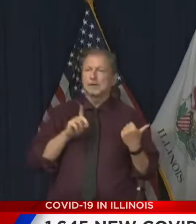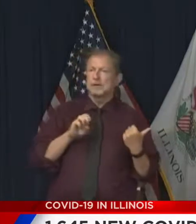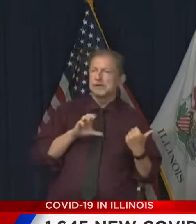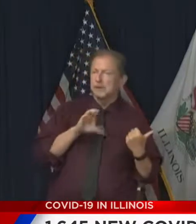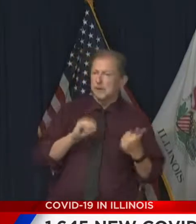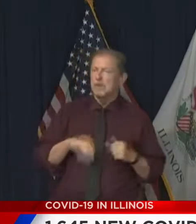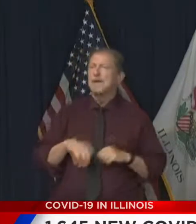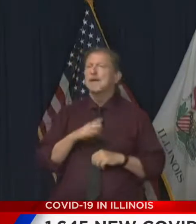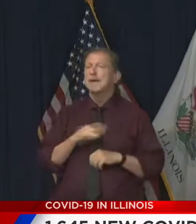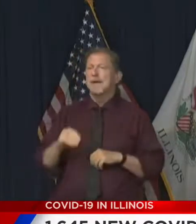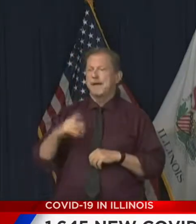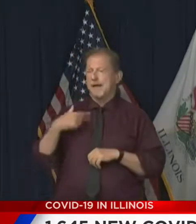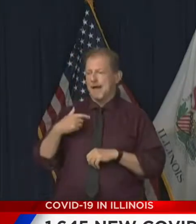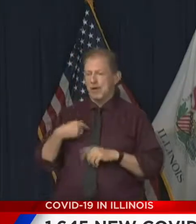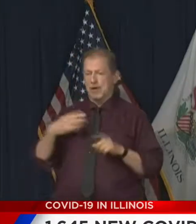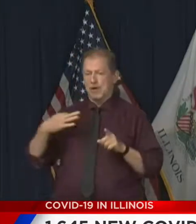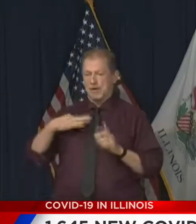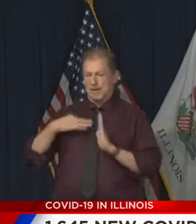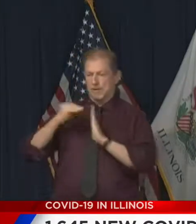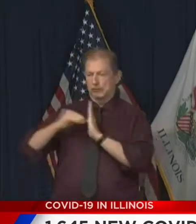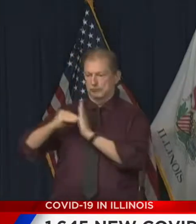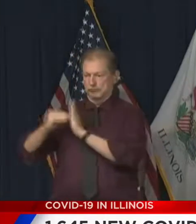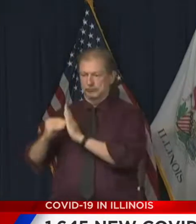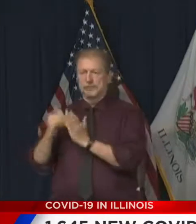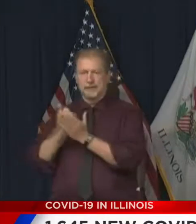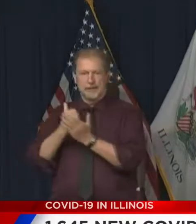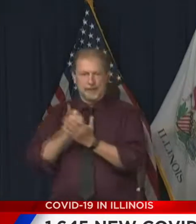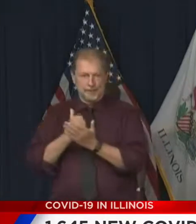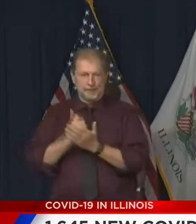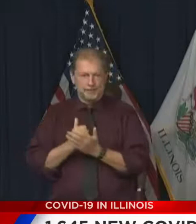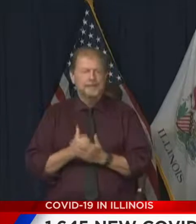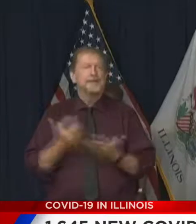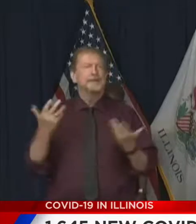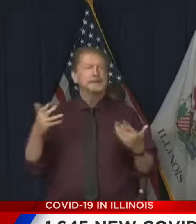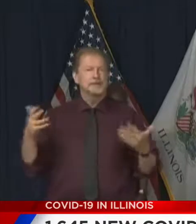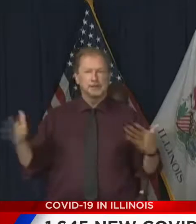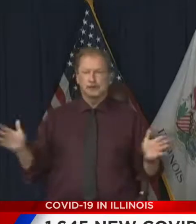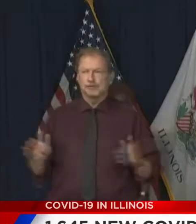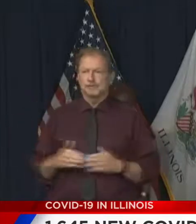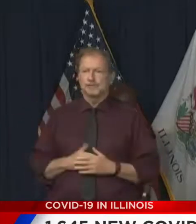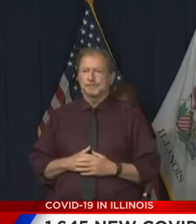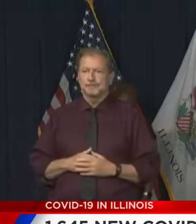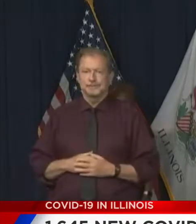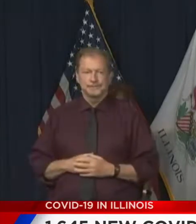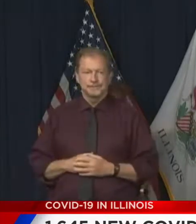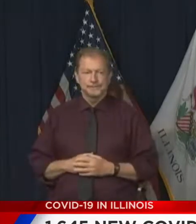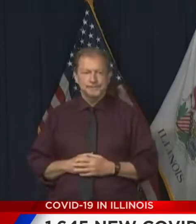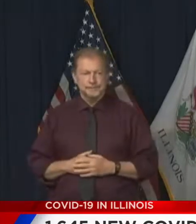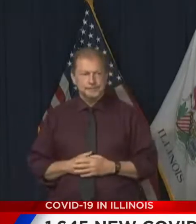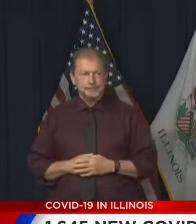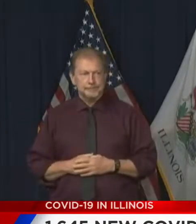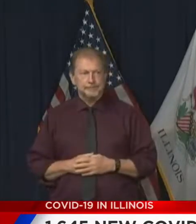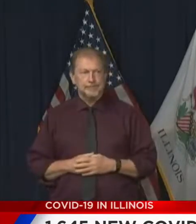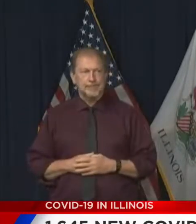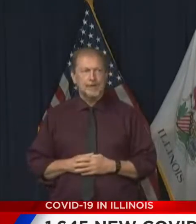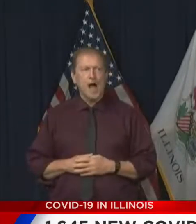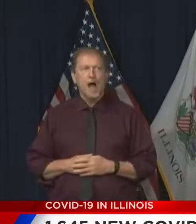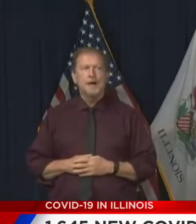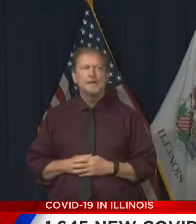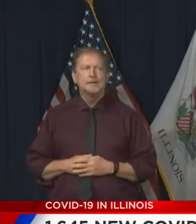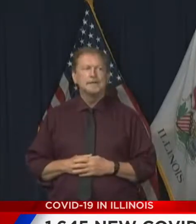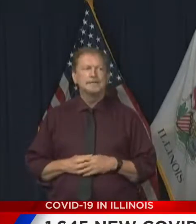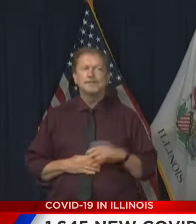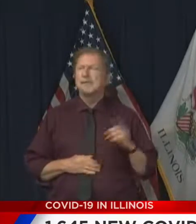specialized application-based process. Can I answer this question? represent Jonathan Carroll. You'll like this, Robbie.